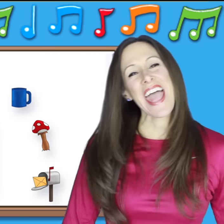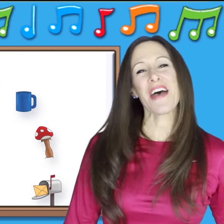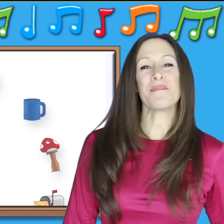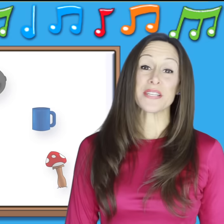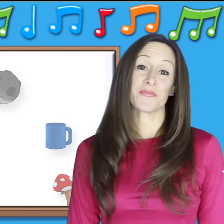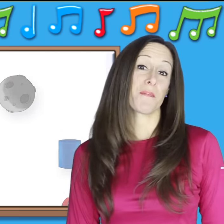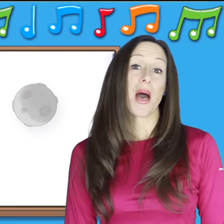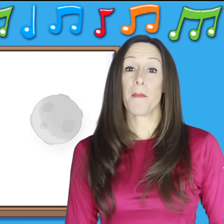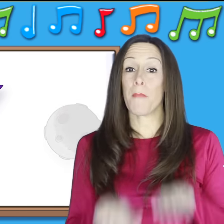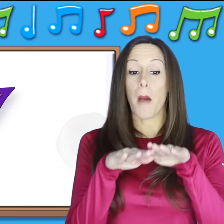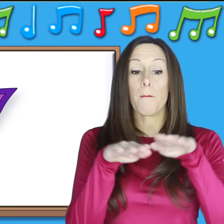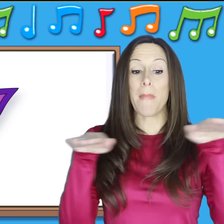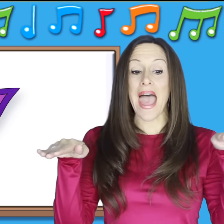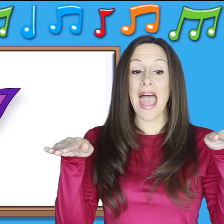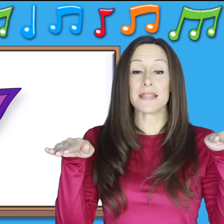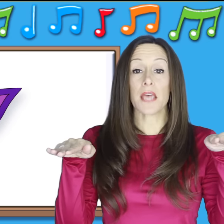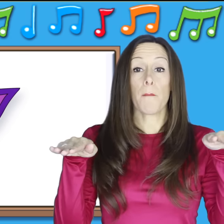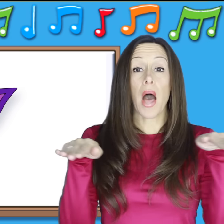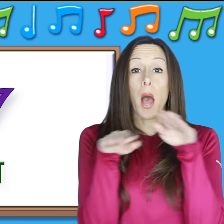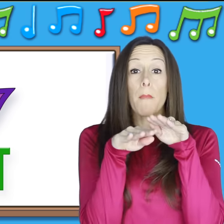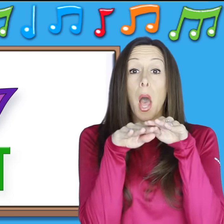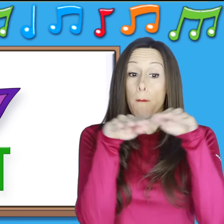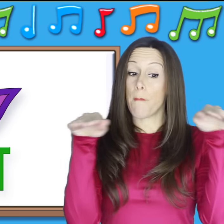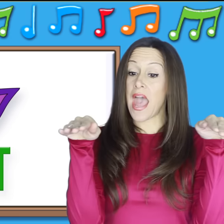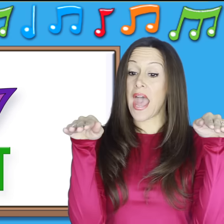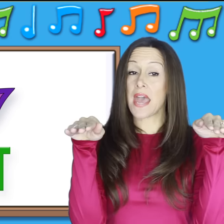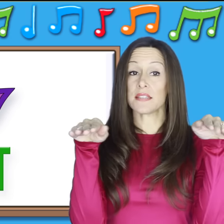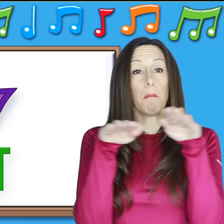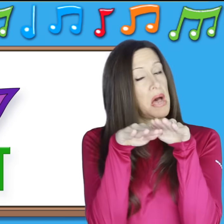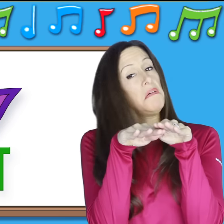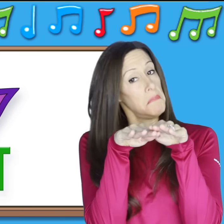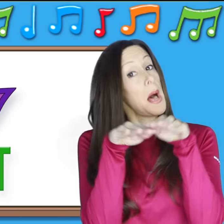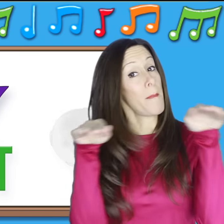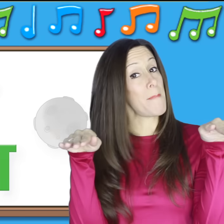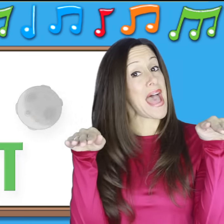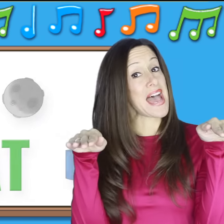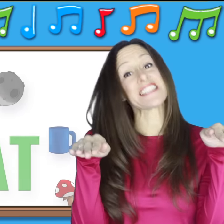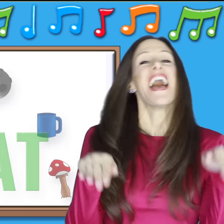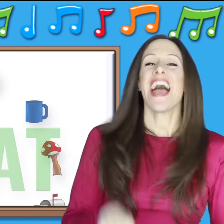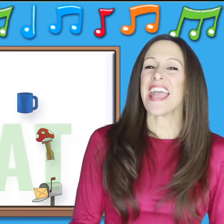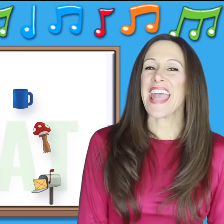is for m-m-m-matt, m-m-m-matt, m-m-m-matt M